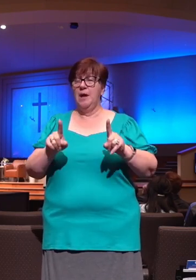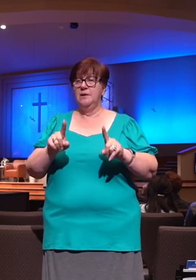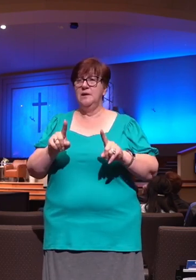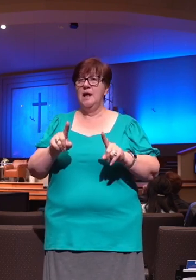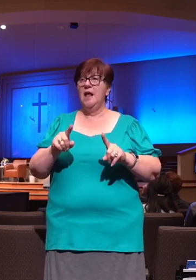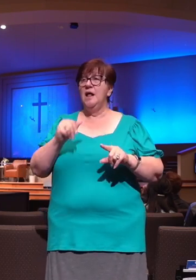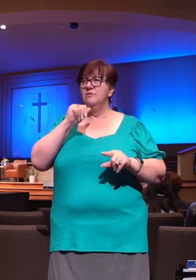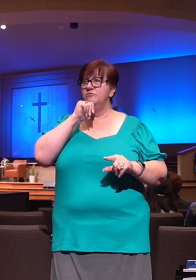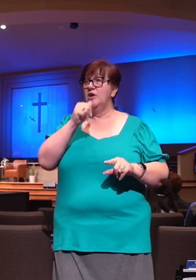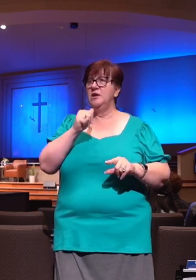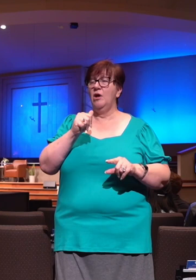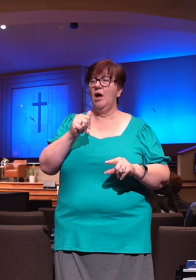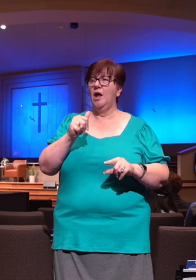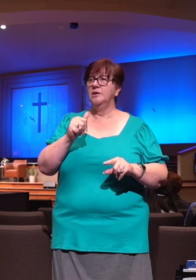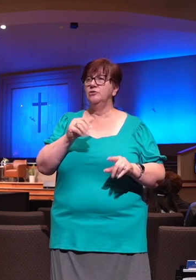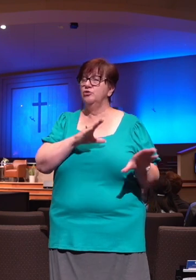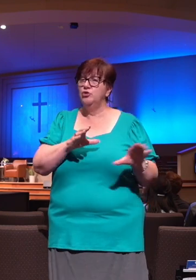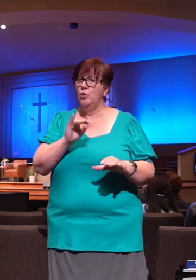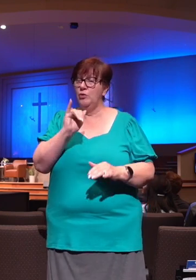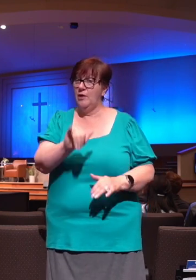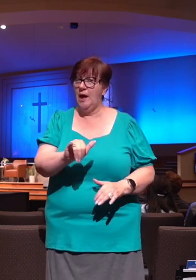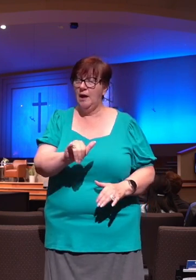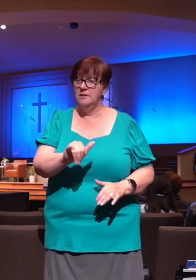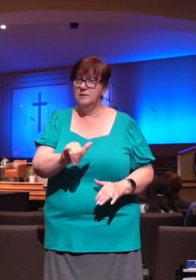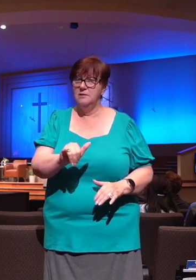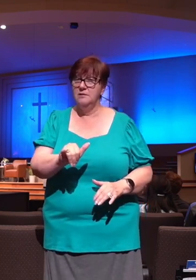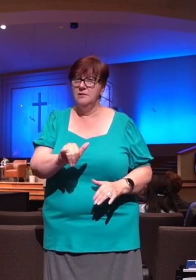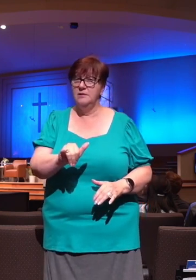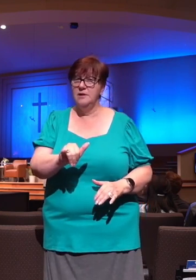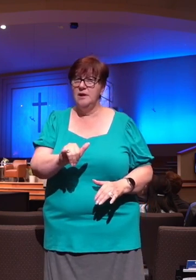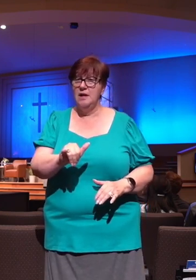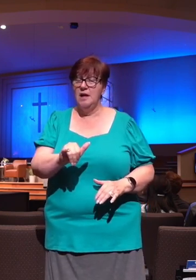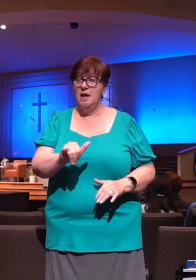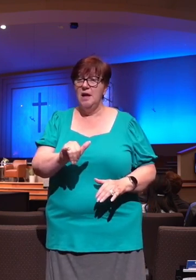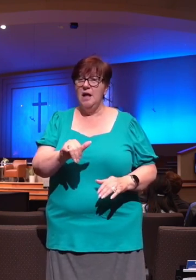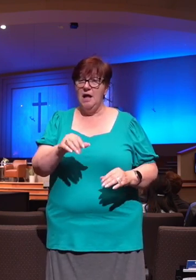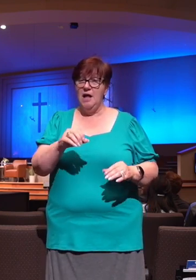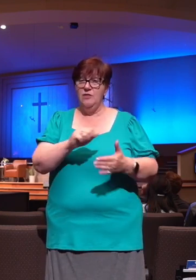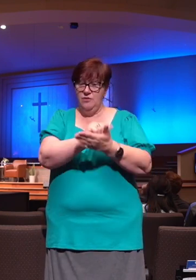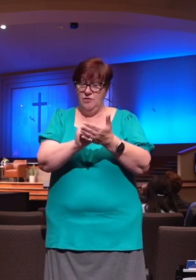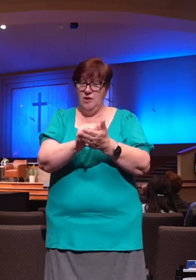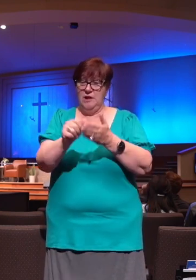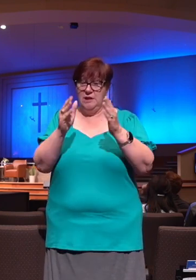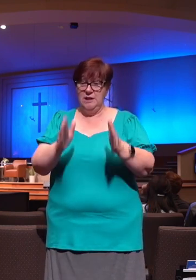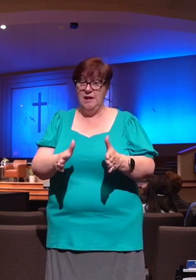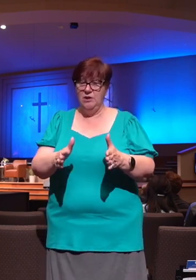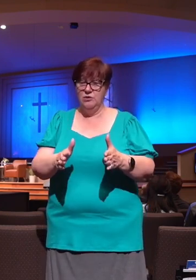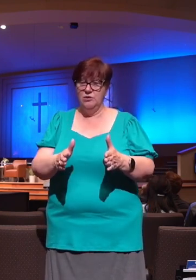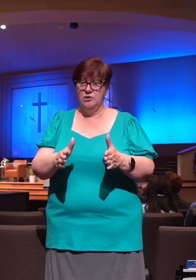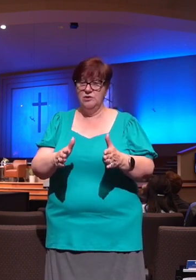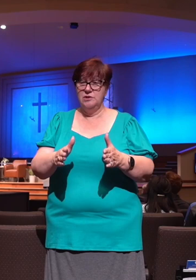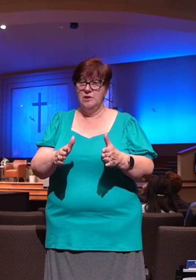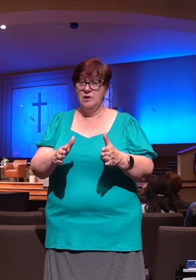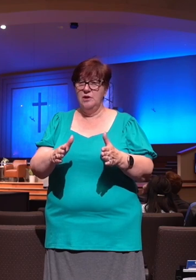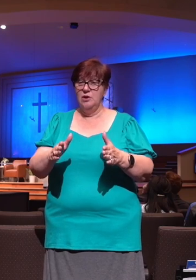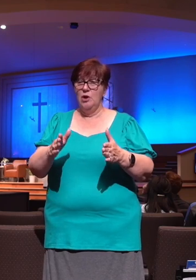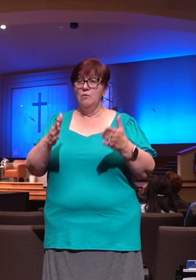Ultimately, the dry cleaners lost but had to go out of business because of all the legal battles that were waged. Because of this phrase, satisfaction